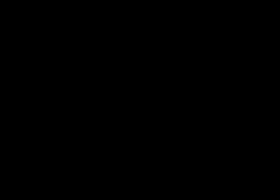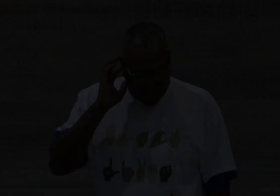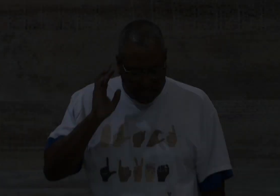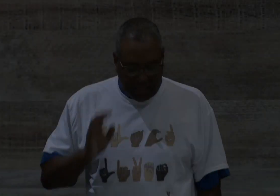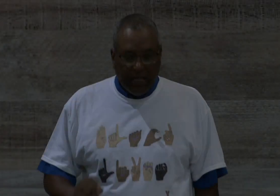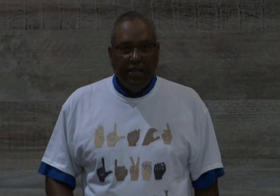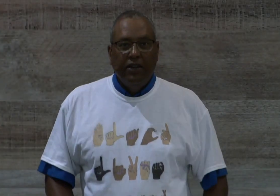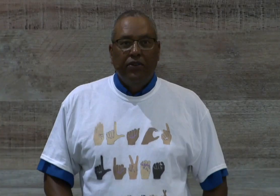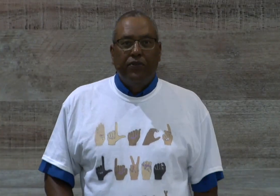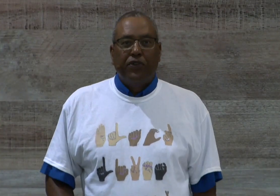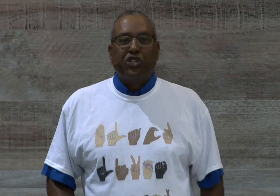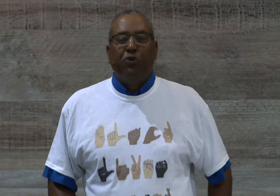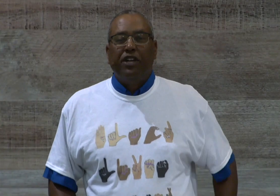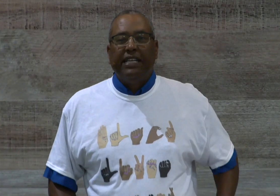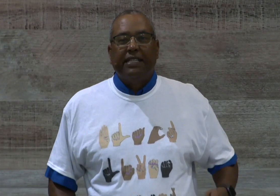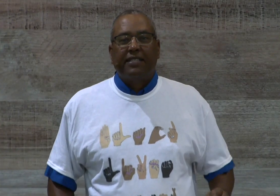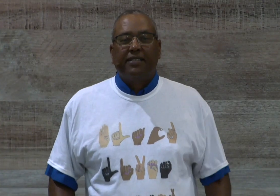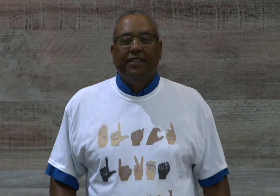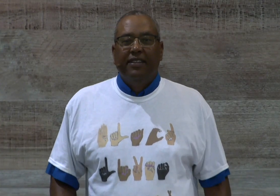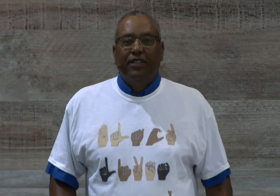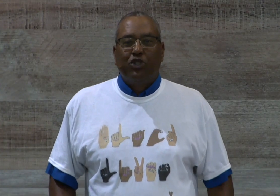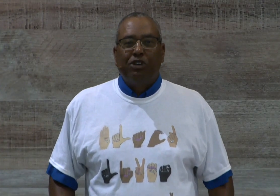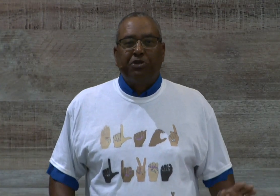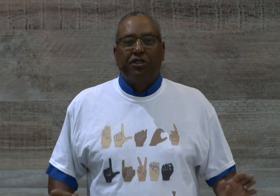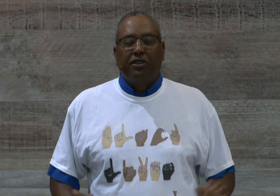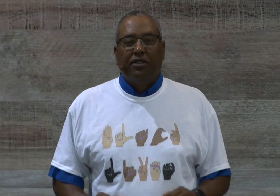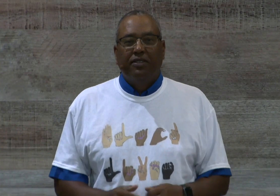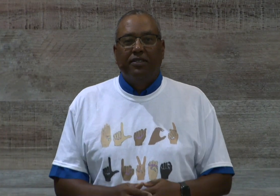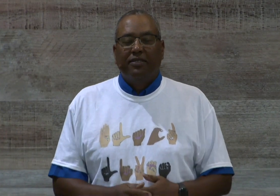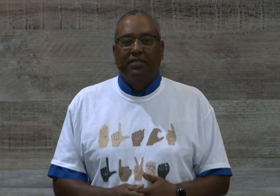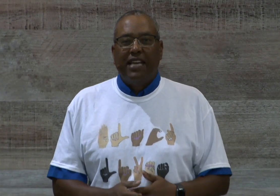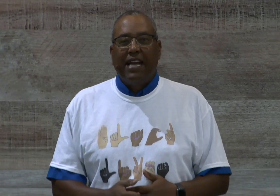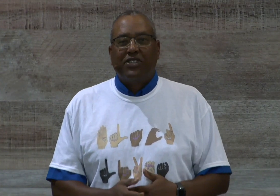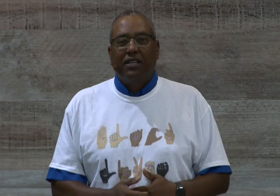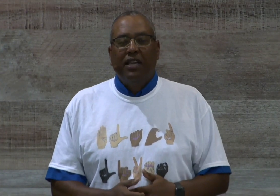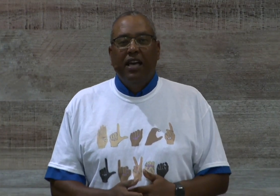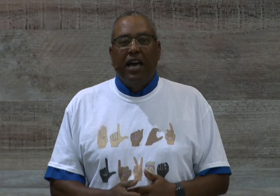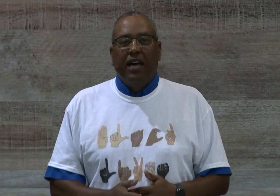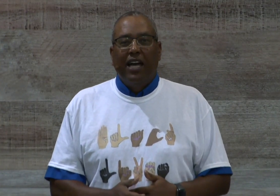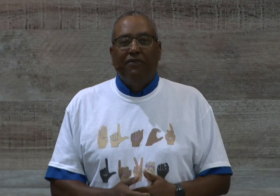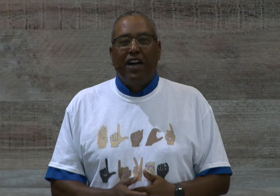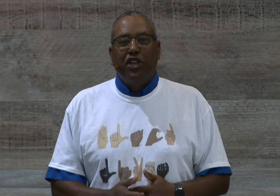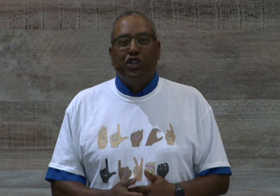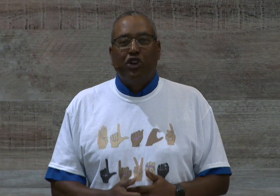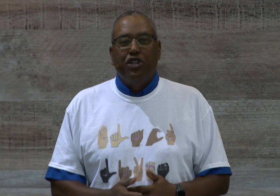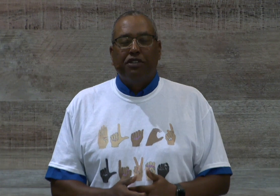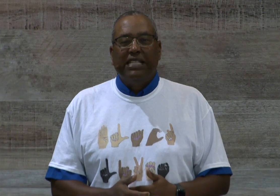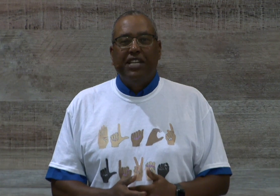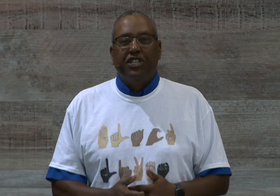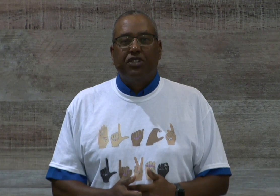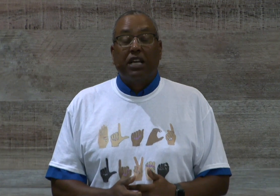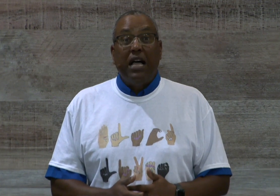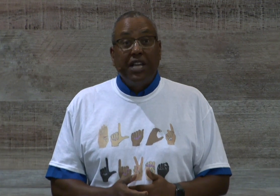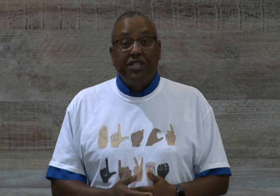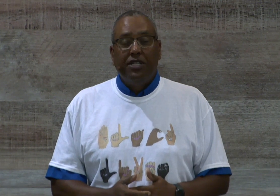For this morning's scripture text, I invite you to turn your attention to Colossians